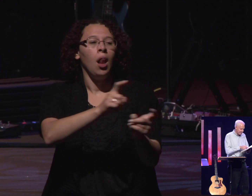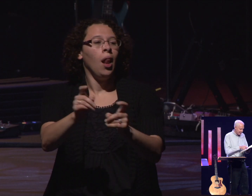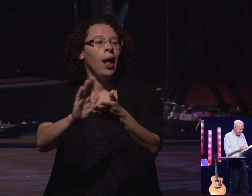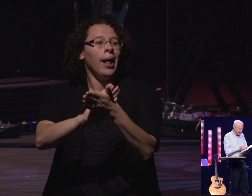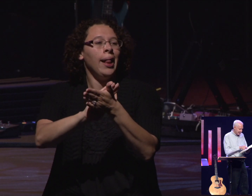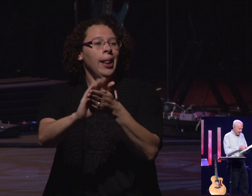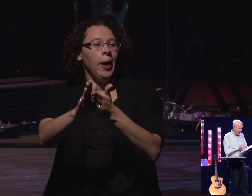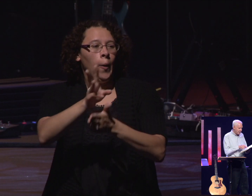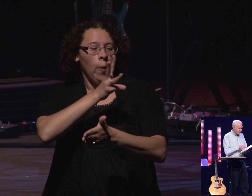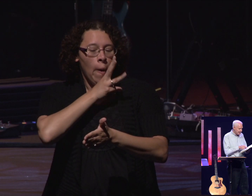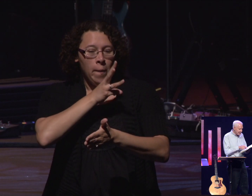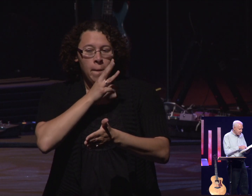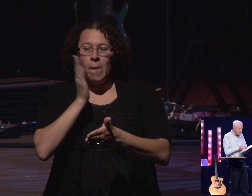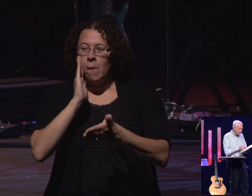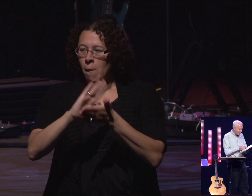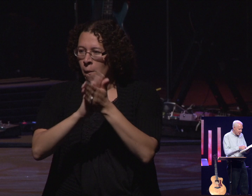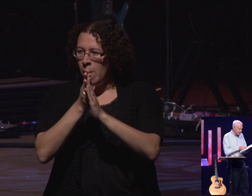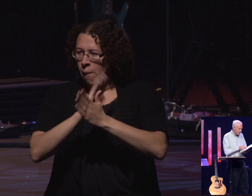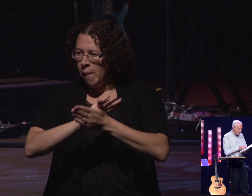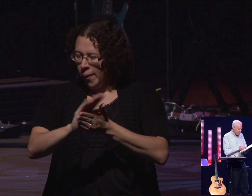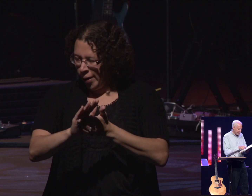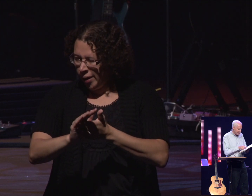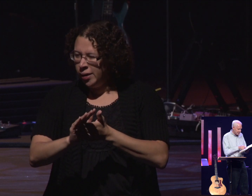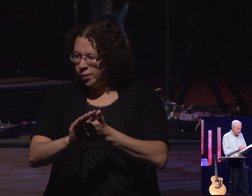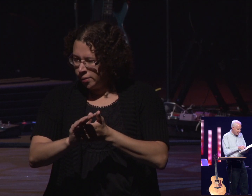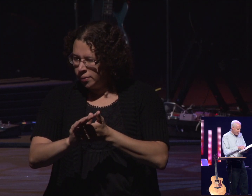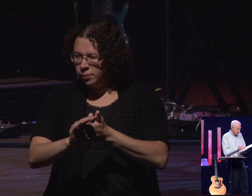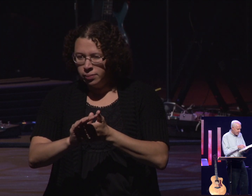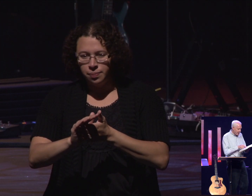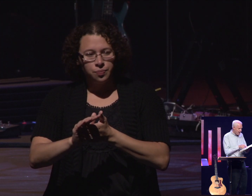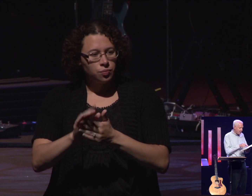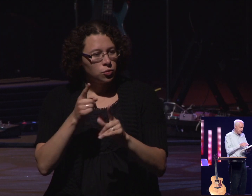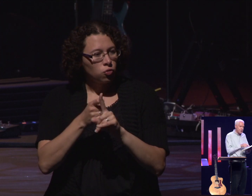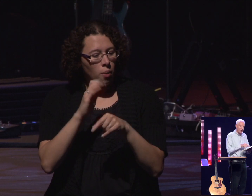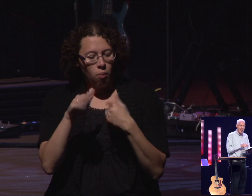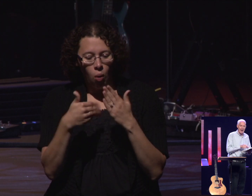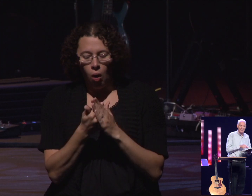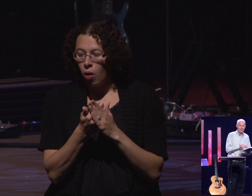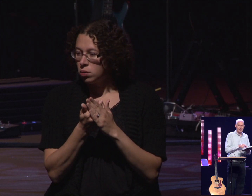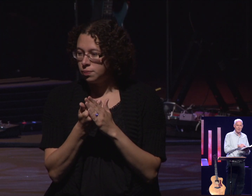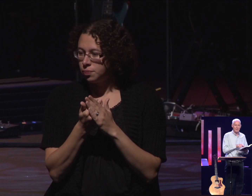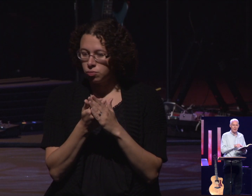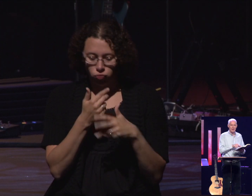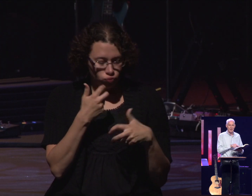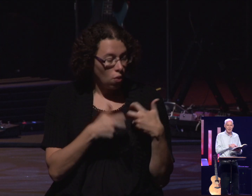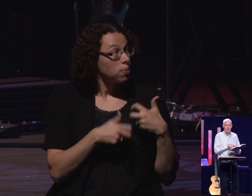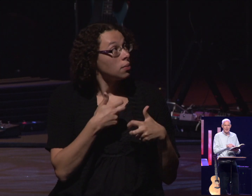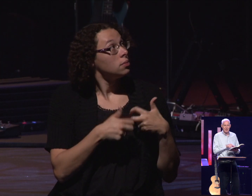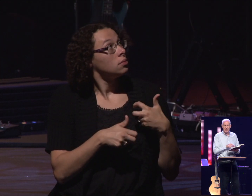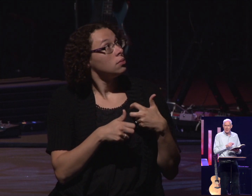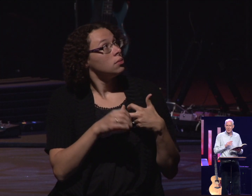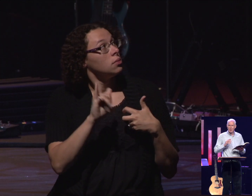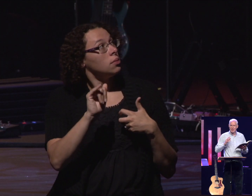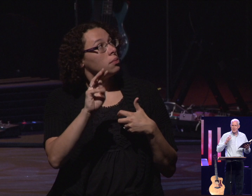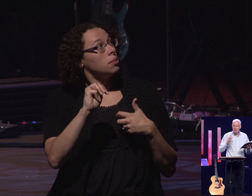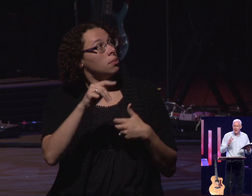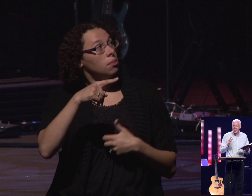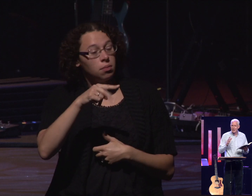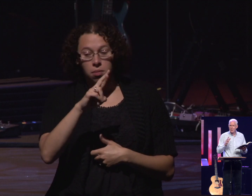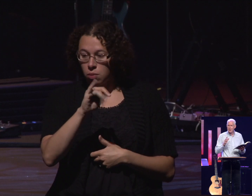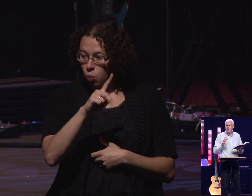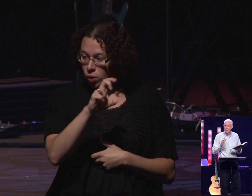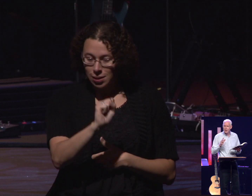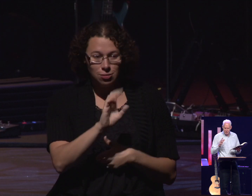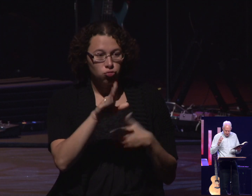clean. And I will cleanse you from all your impurities and from all your idols. So we get a place where we're just